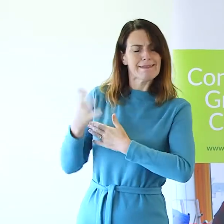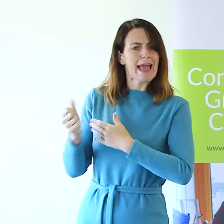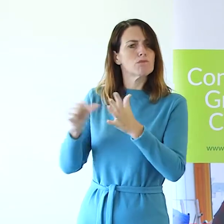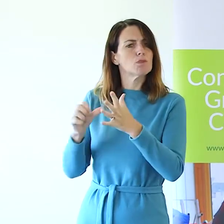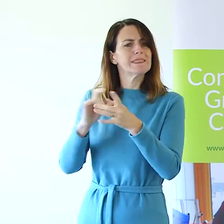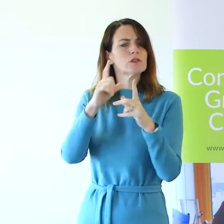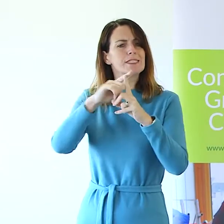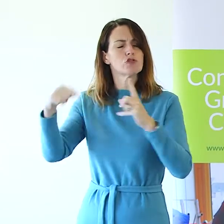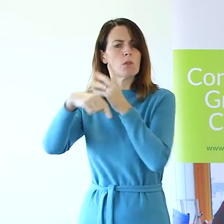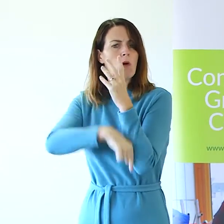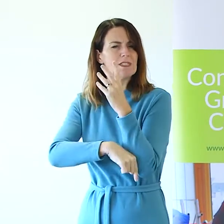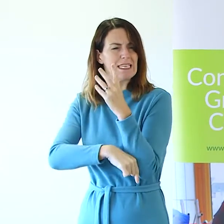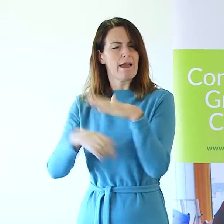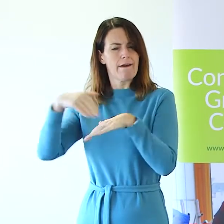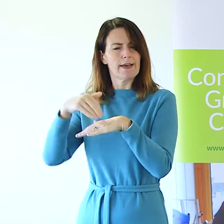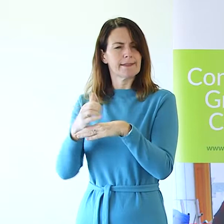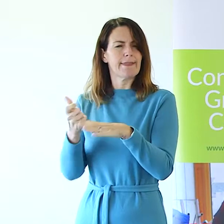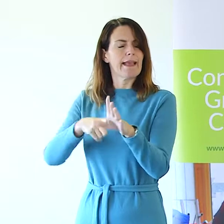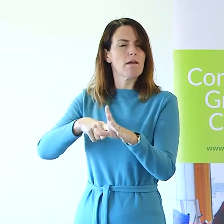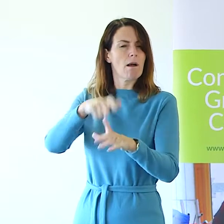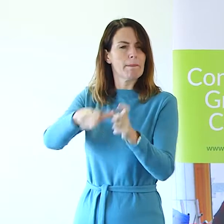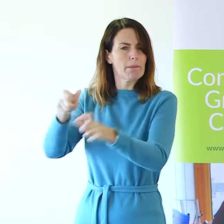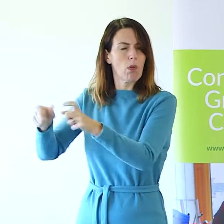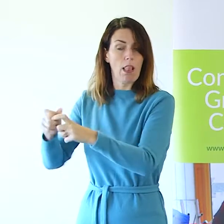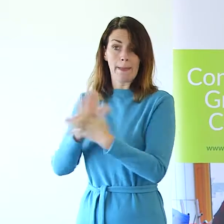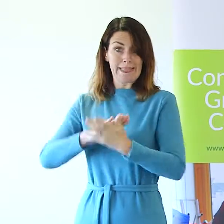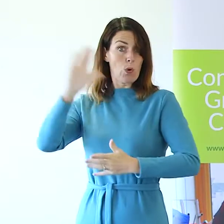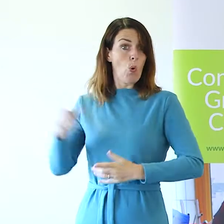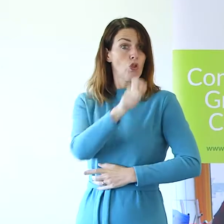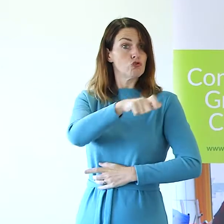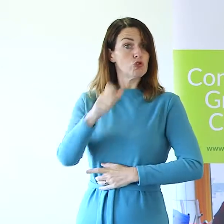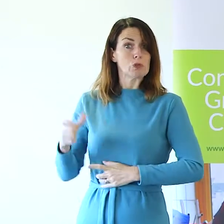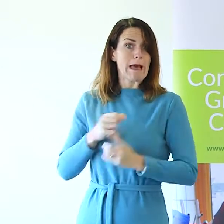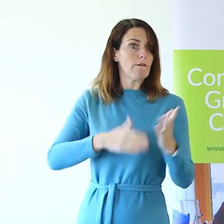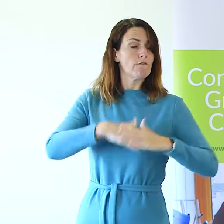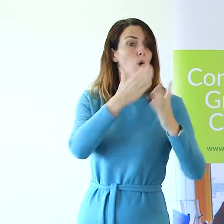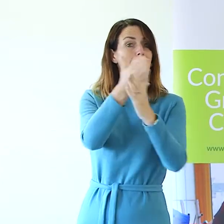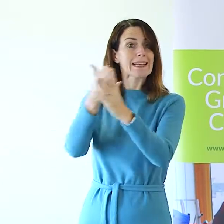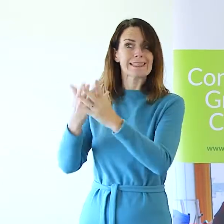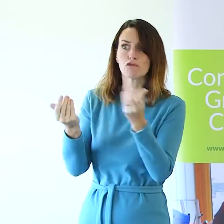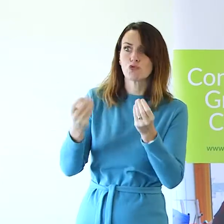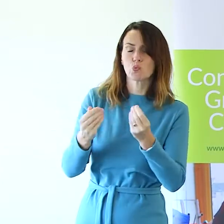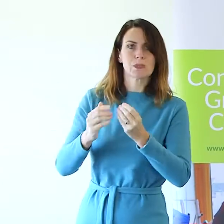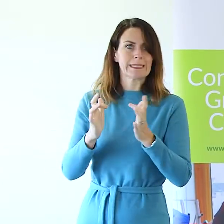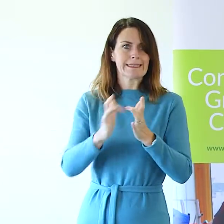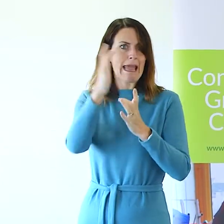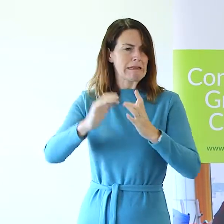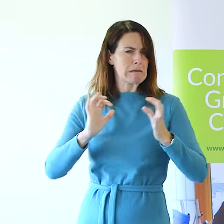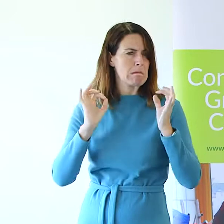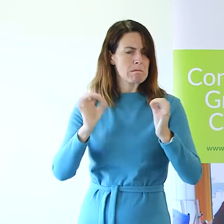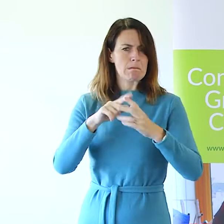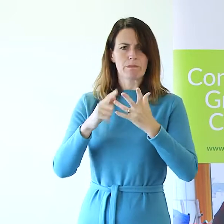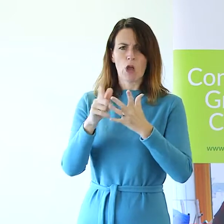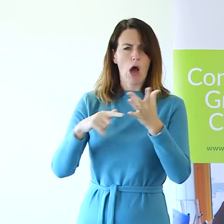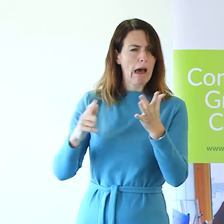their young people during lockdown. Not all students have access to the same resources, stable internet, sole use of